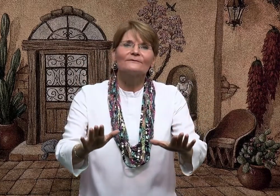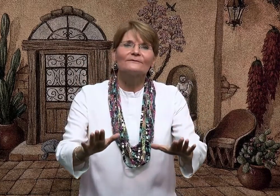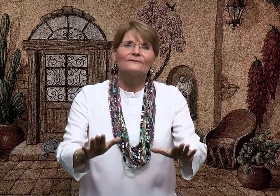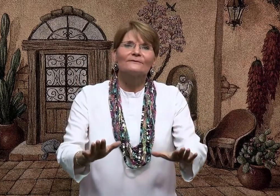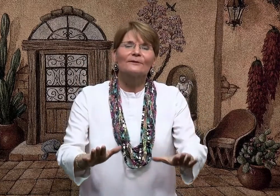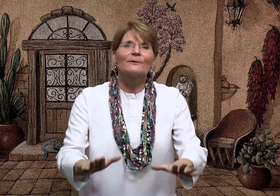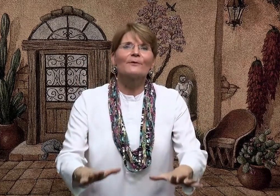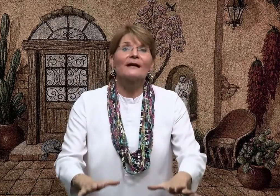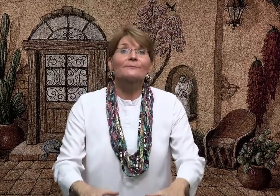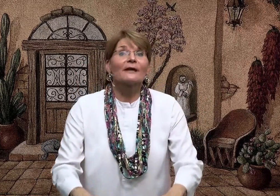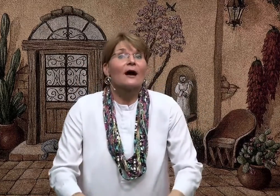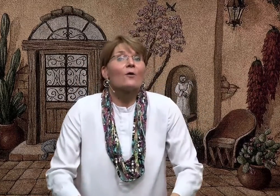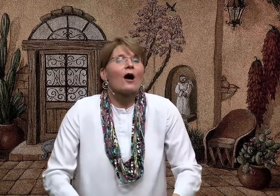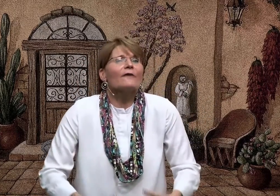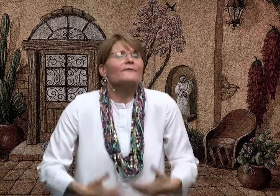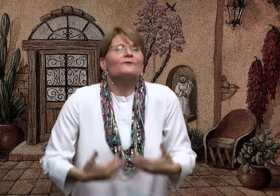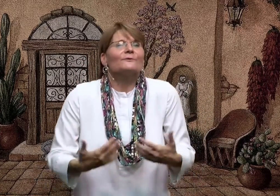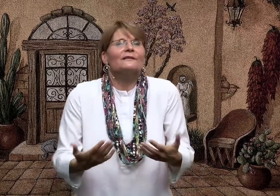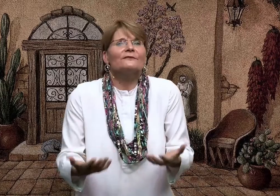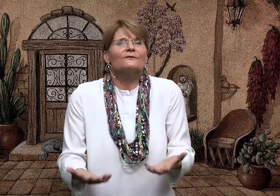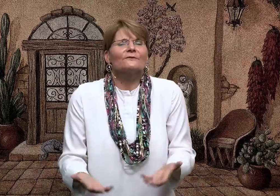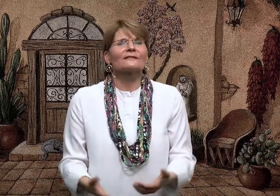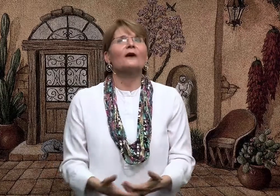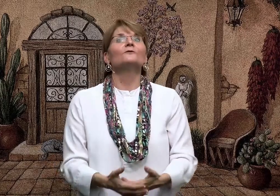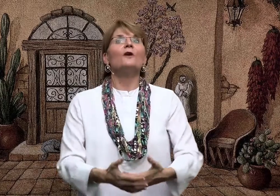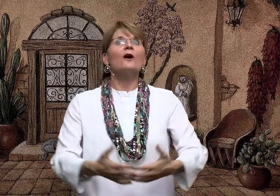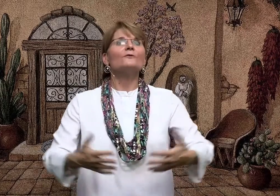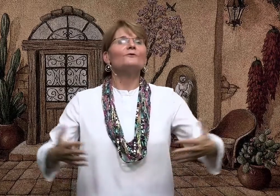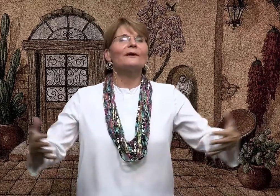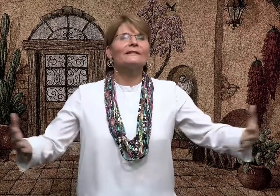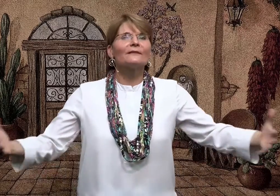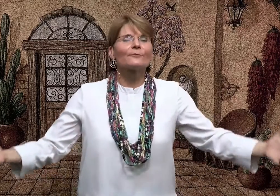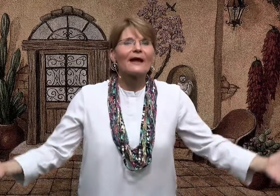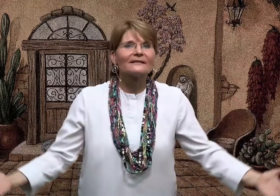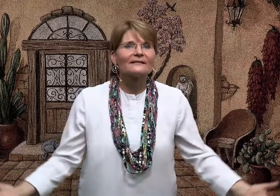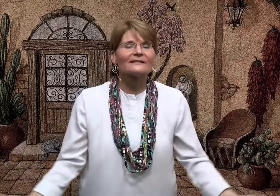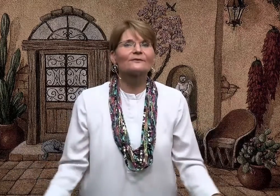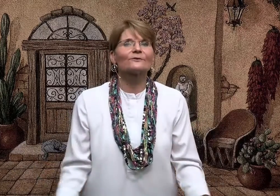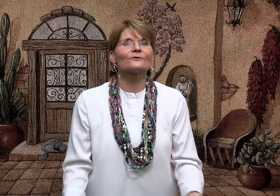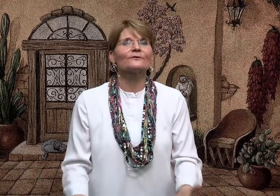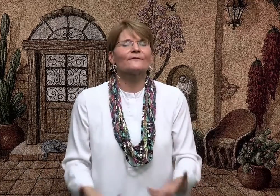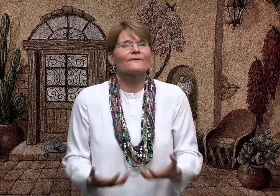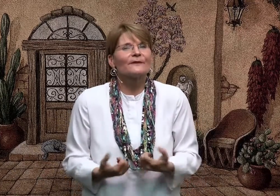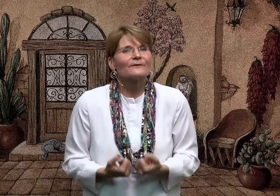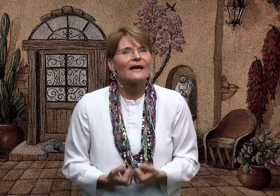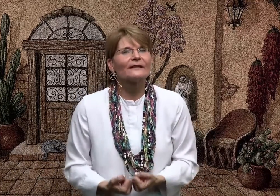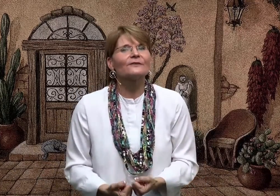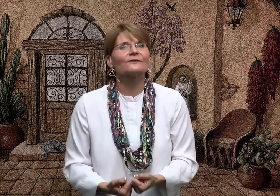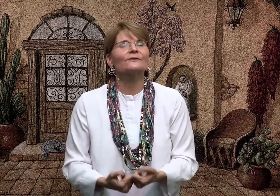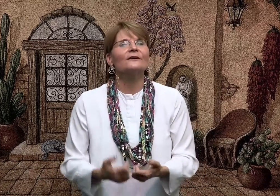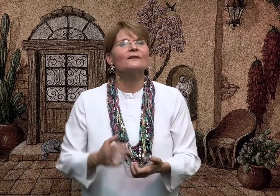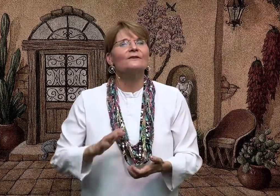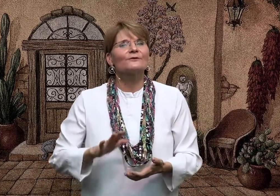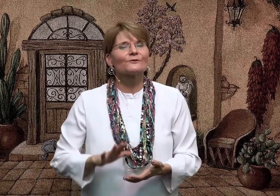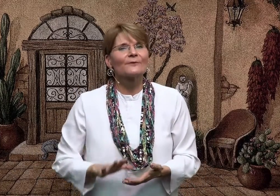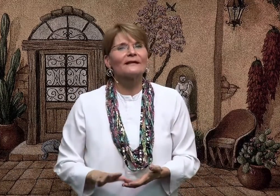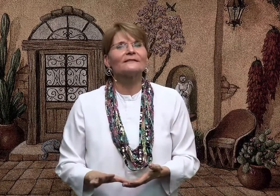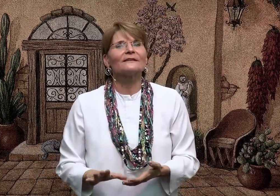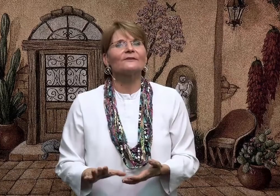Now, people ask me, how often do we need to do this? How long do I need to practice this in order to feel that inner serenity or